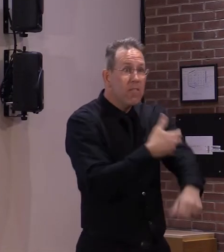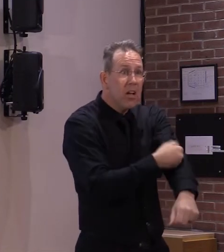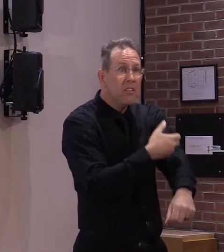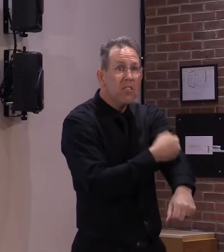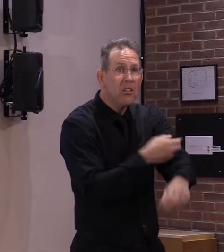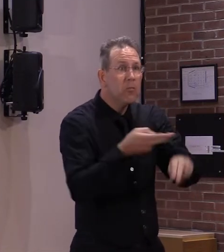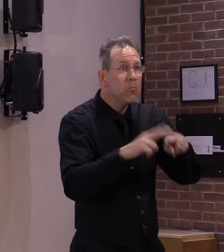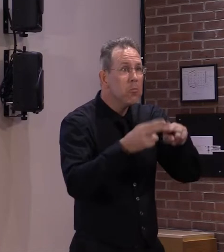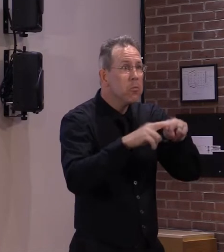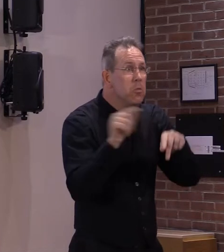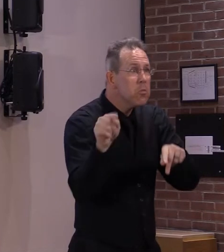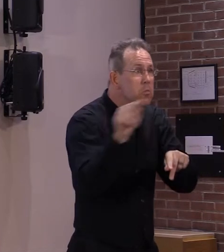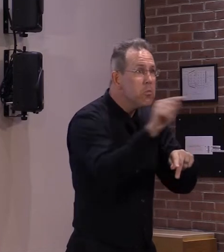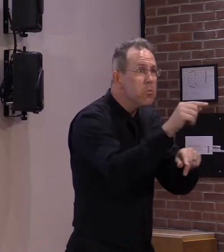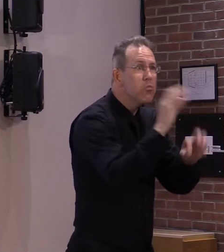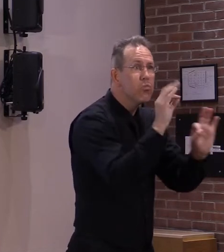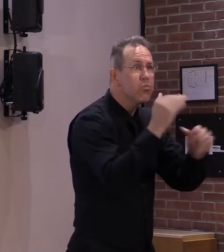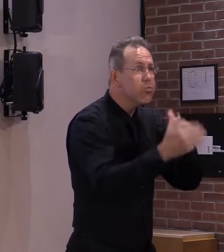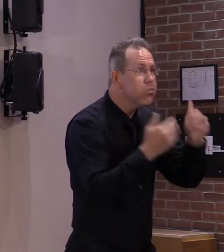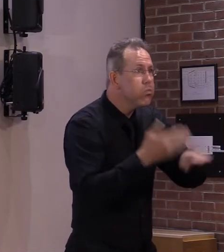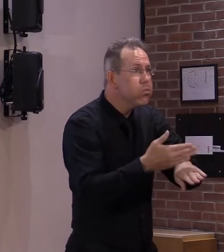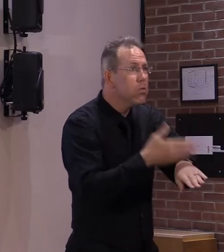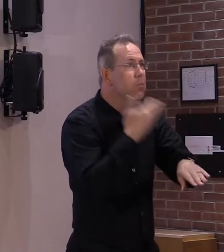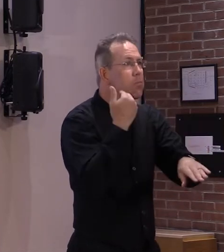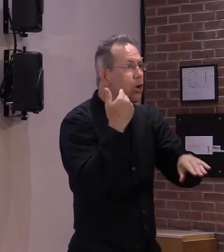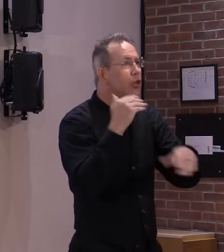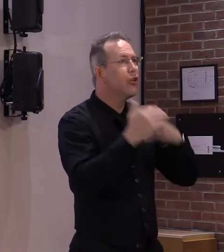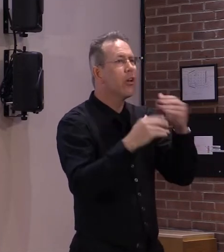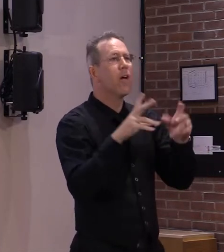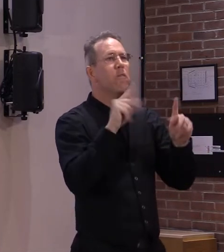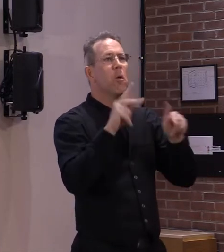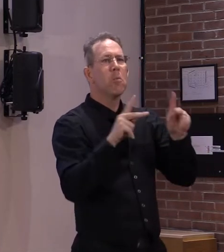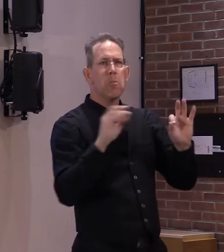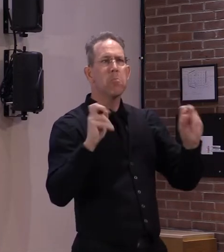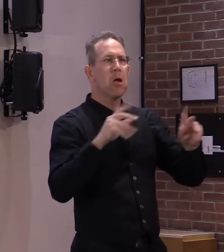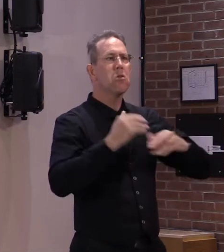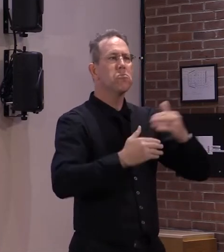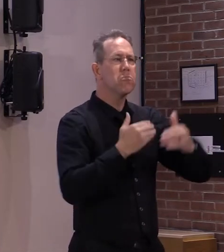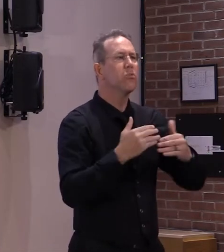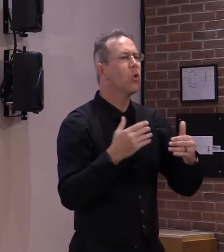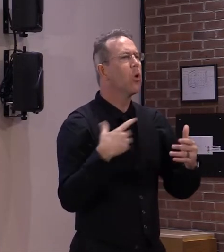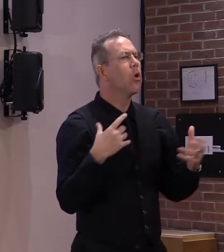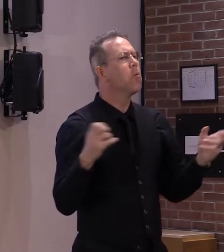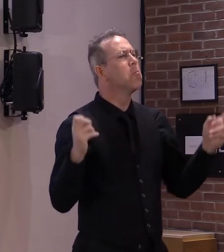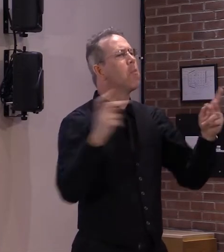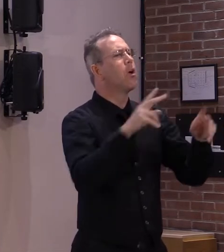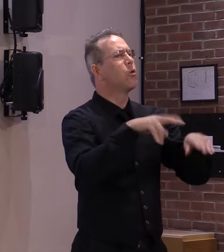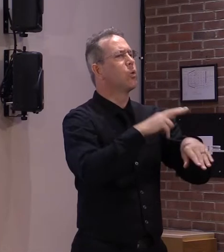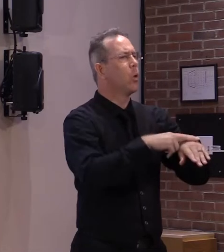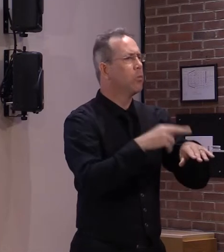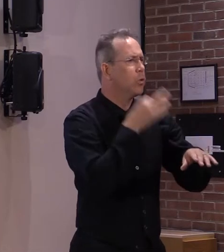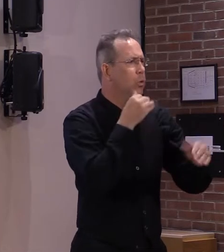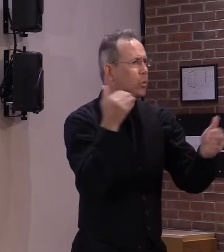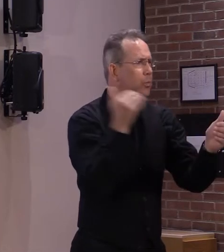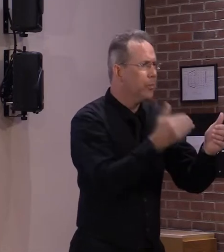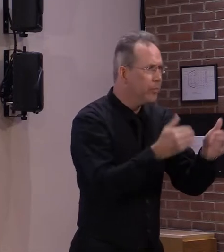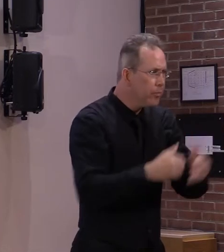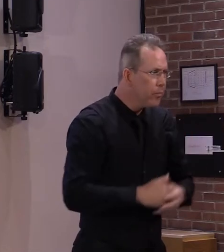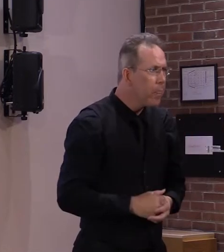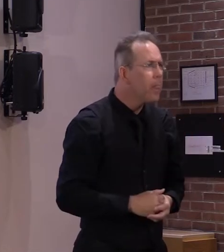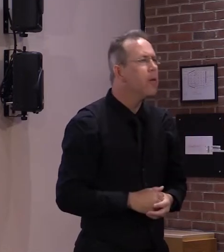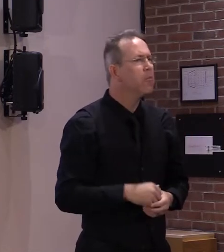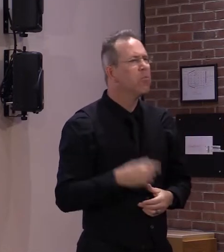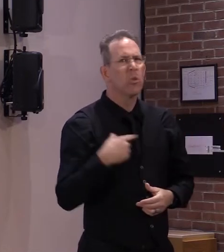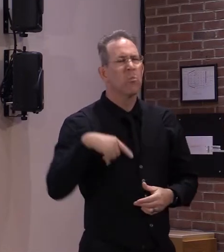steady pace, Vermont is moving forward to more normalcy because our health officials feel it is safe to do so. This means more